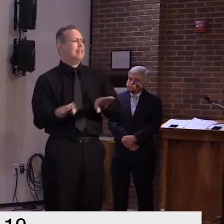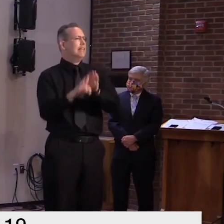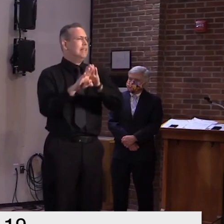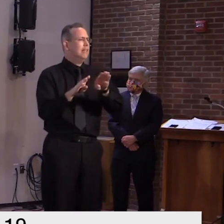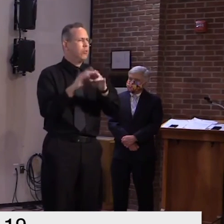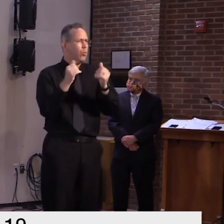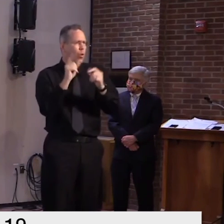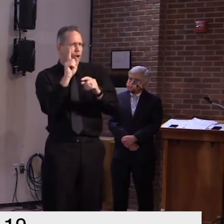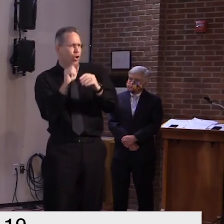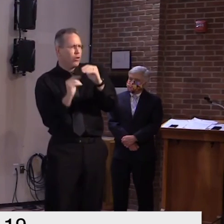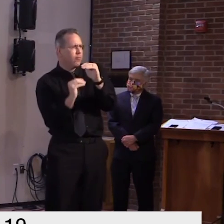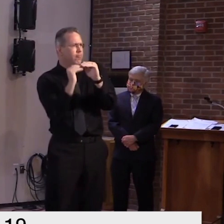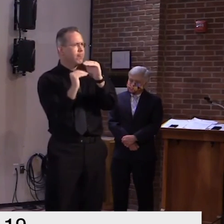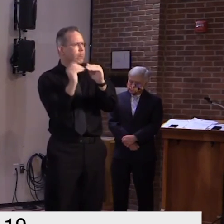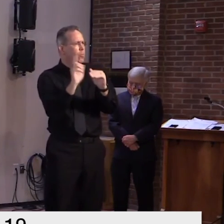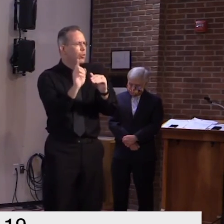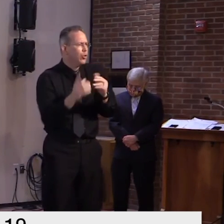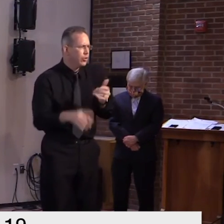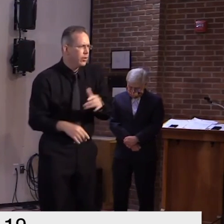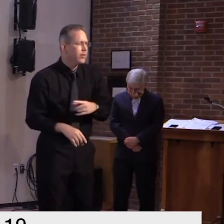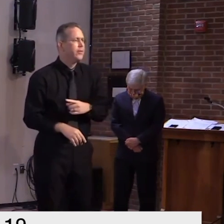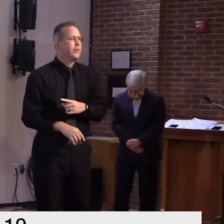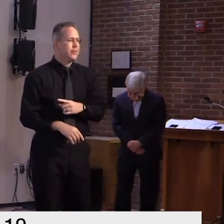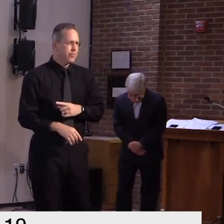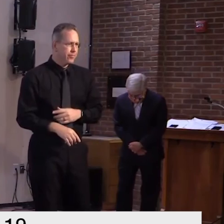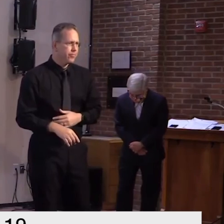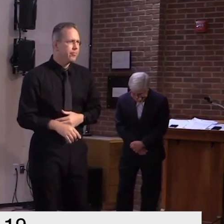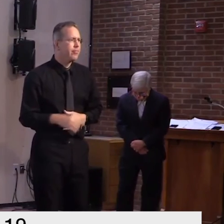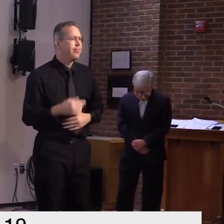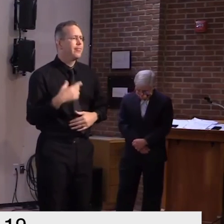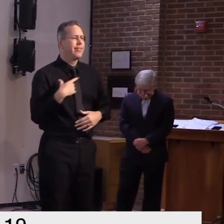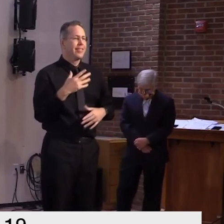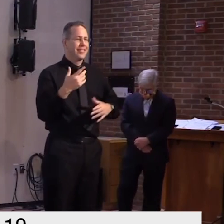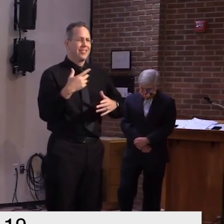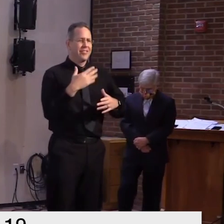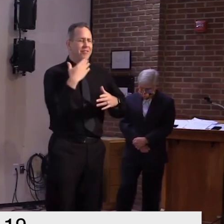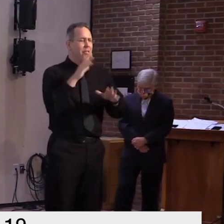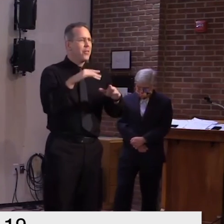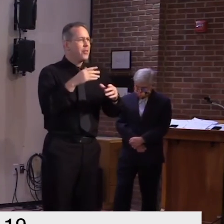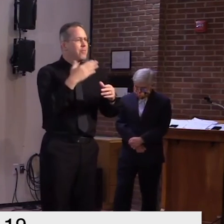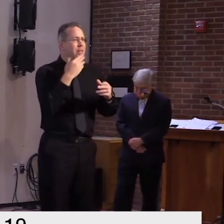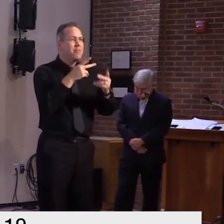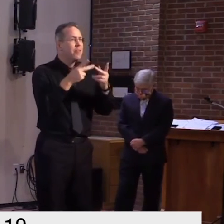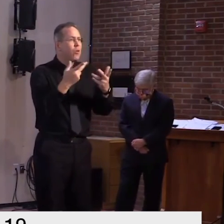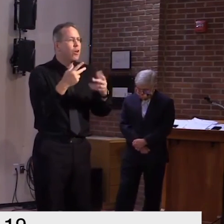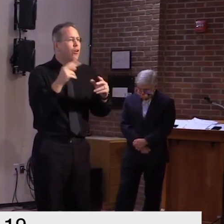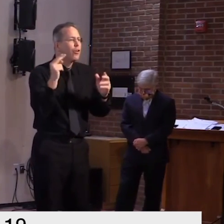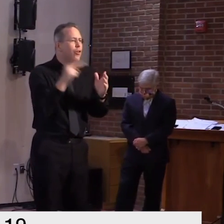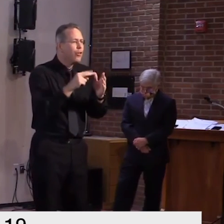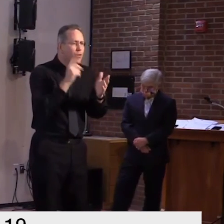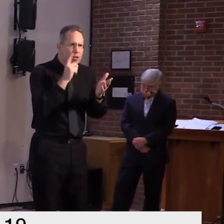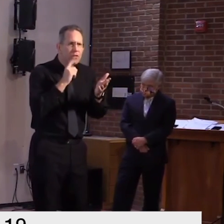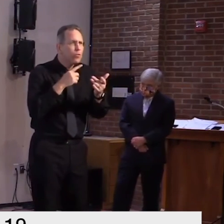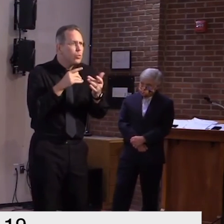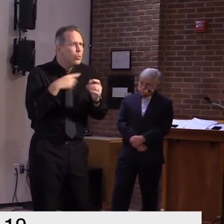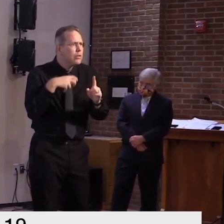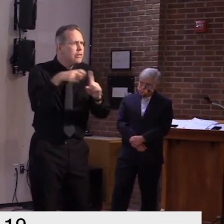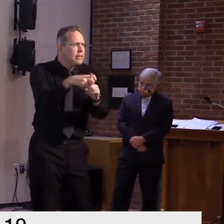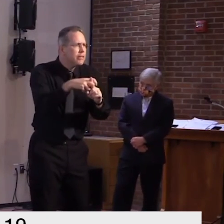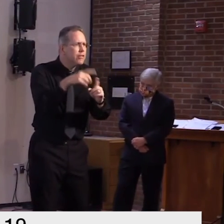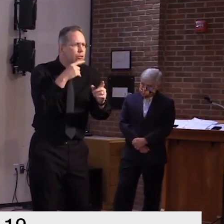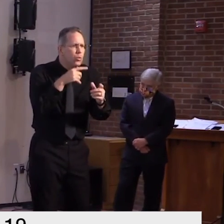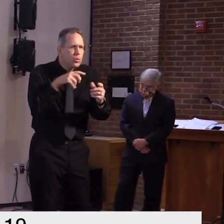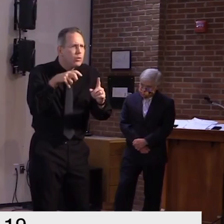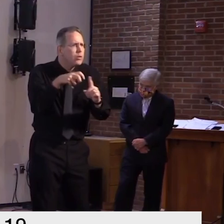tracing and testing and so forth increase our capacity on both fronts uh we're able to surround things better uh